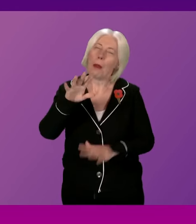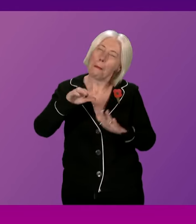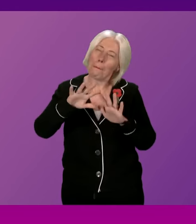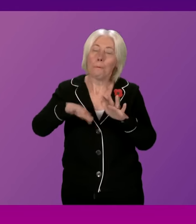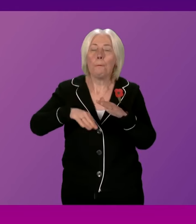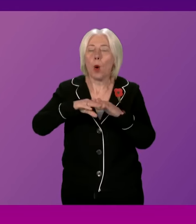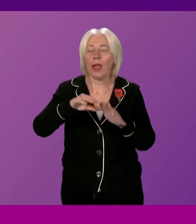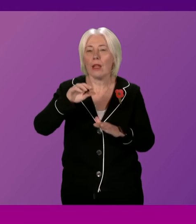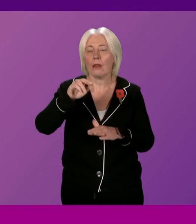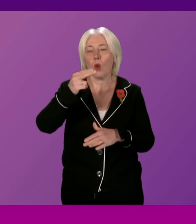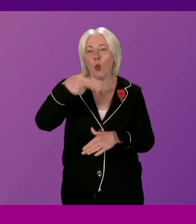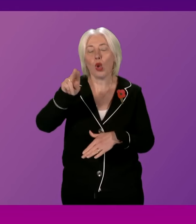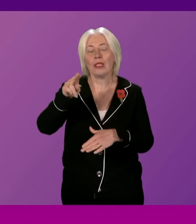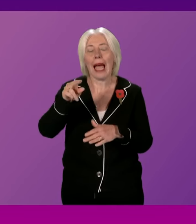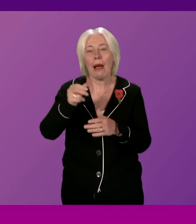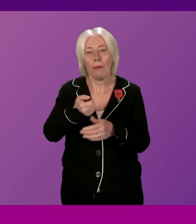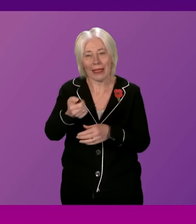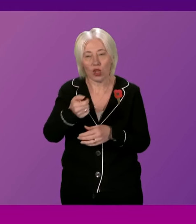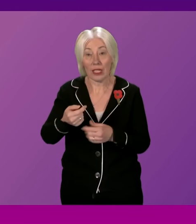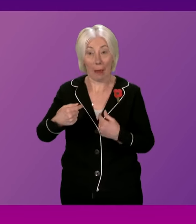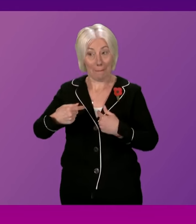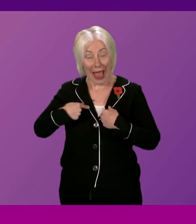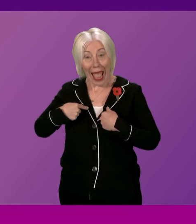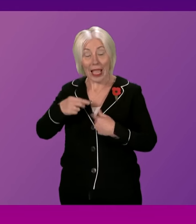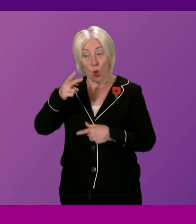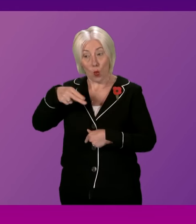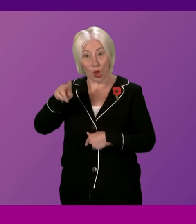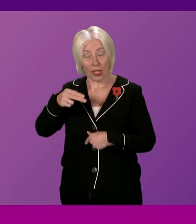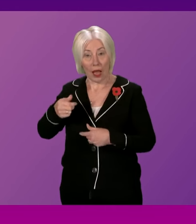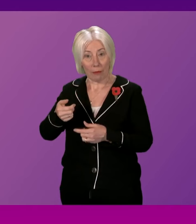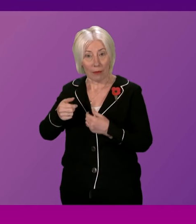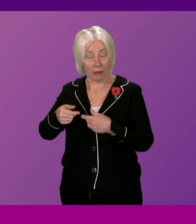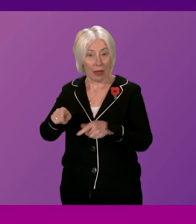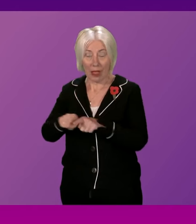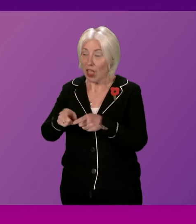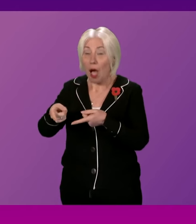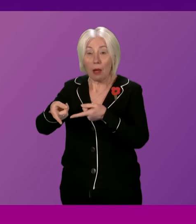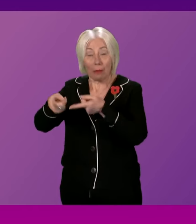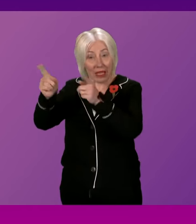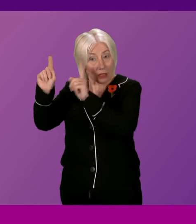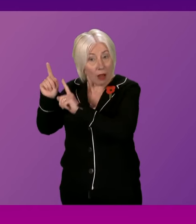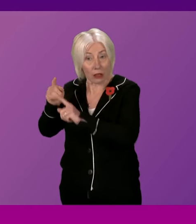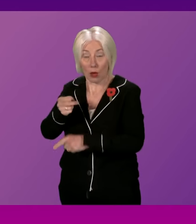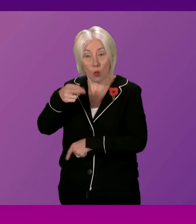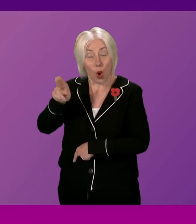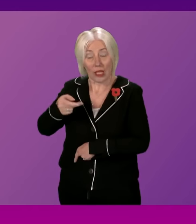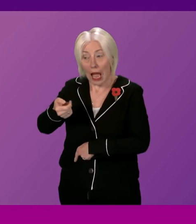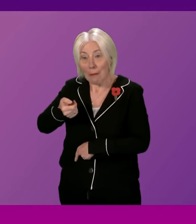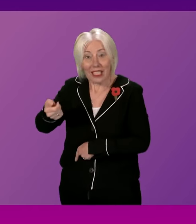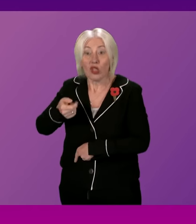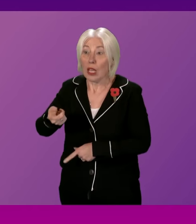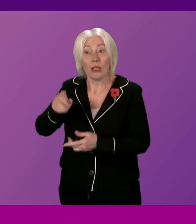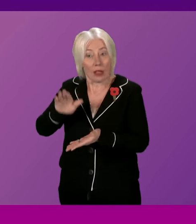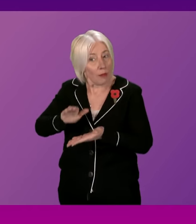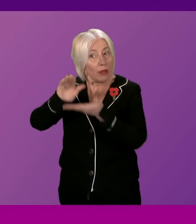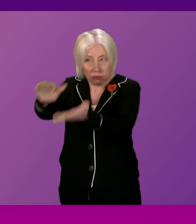over. My WhatsApp messages, as well as messages I know of other ministers who have been public about the messages they have handed over, have